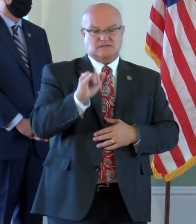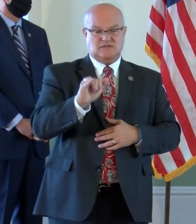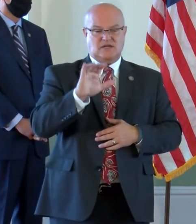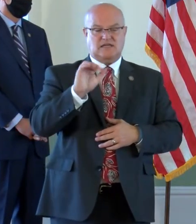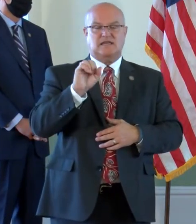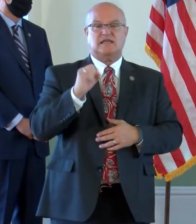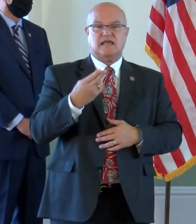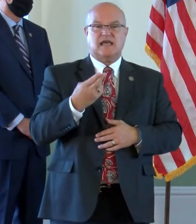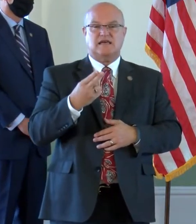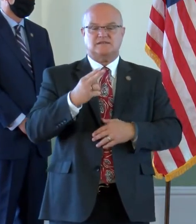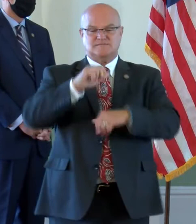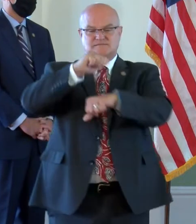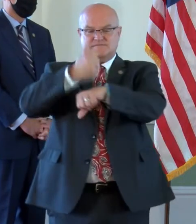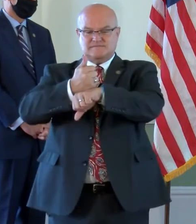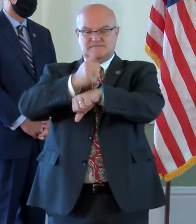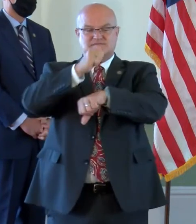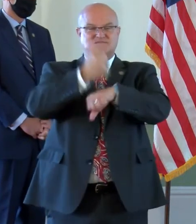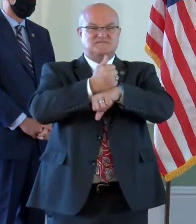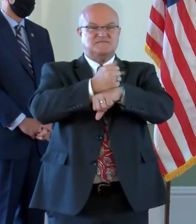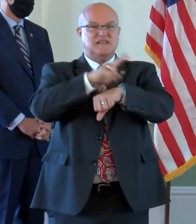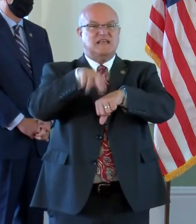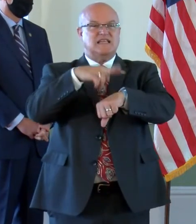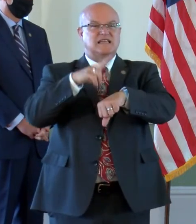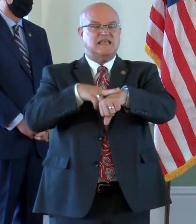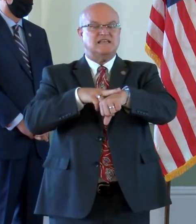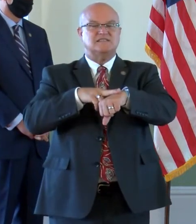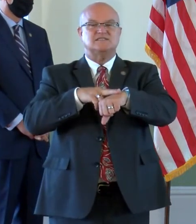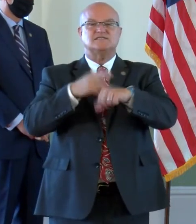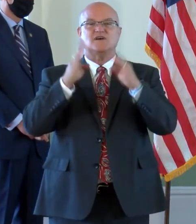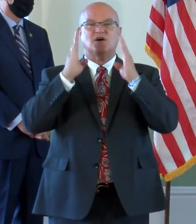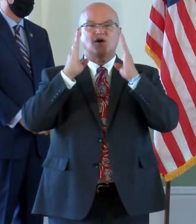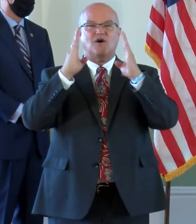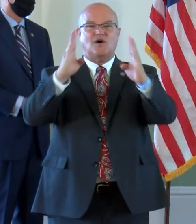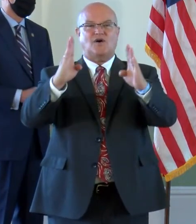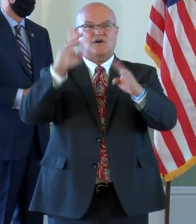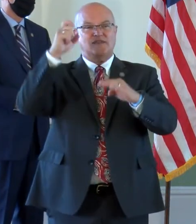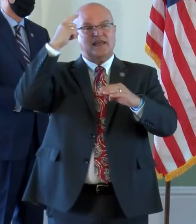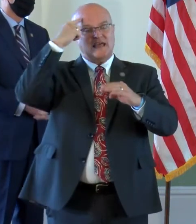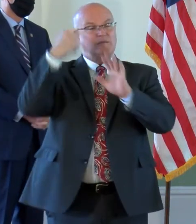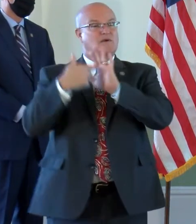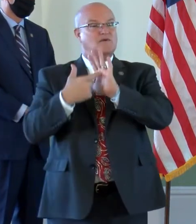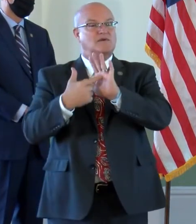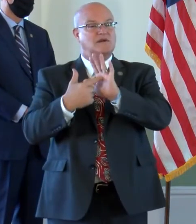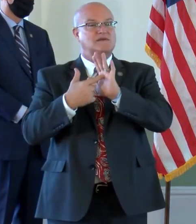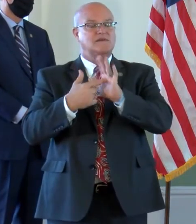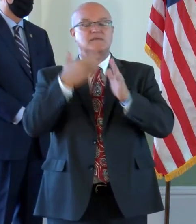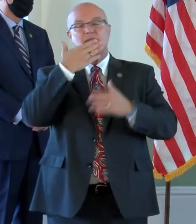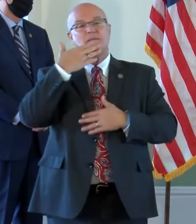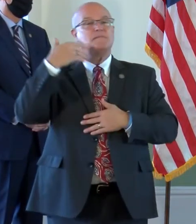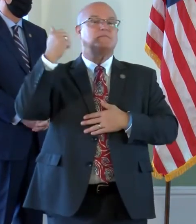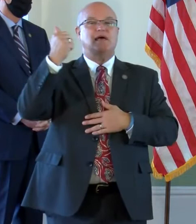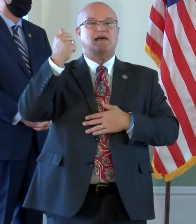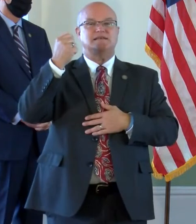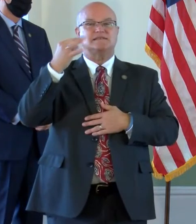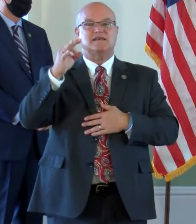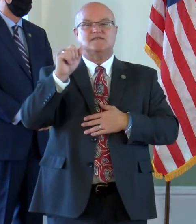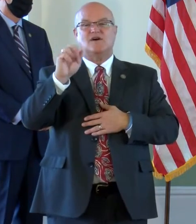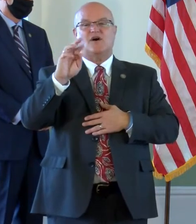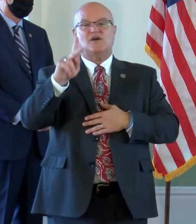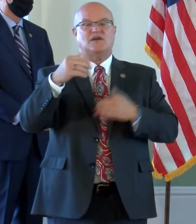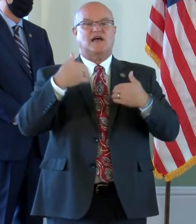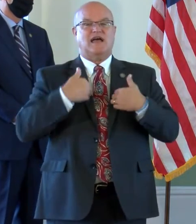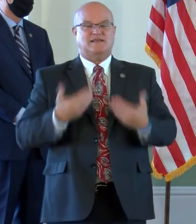will stand proudly in our nation's statutory hall, as representatives of the very best Arkansas